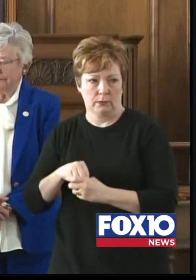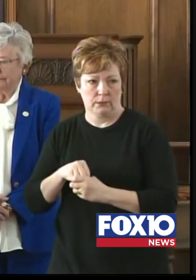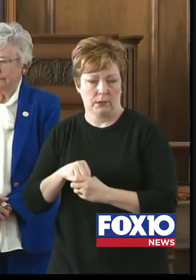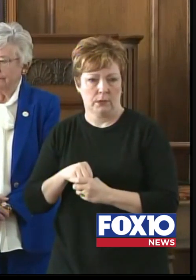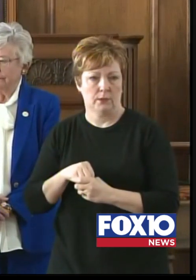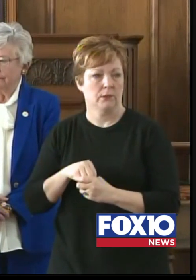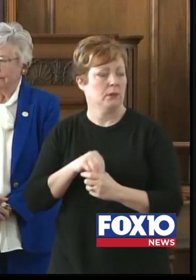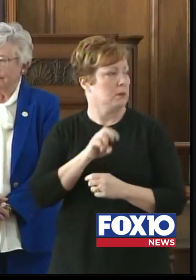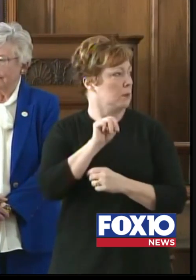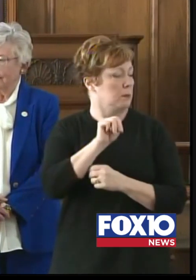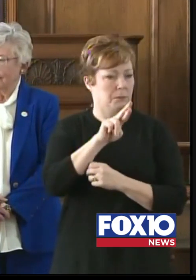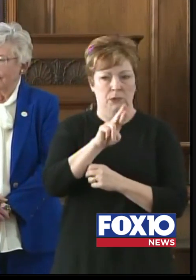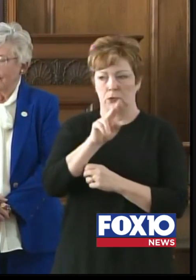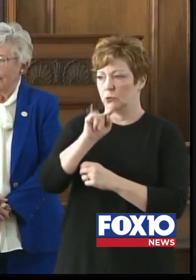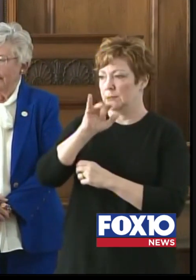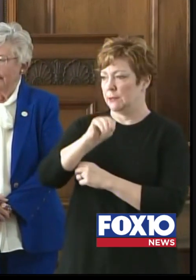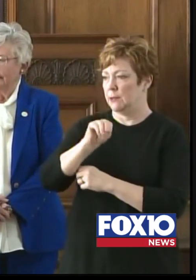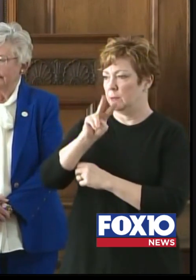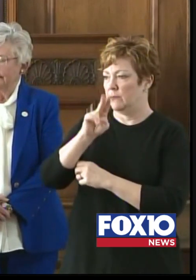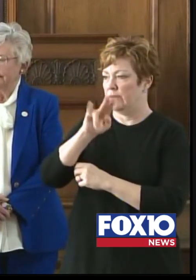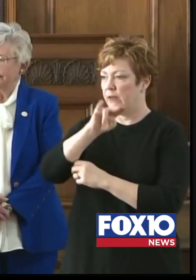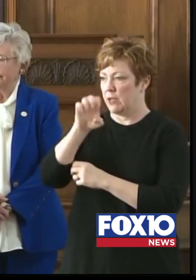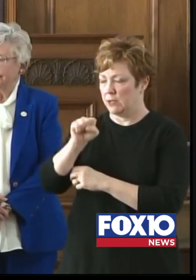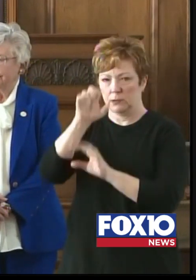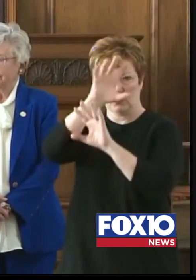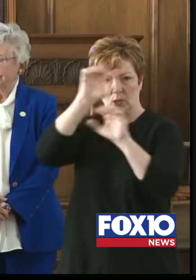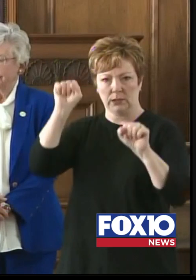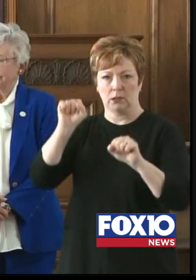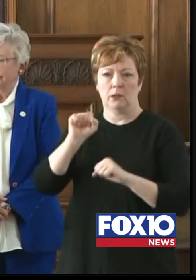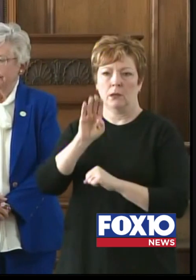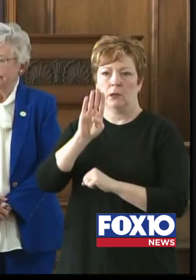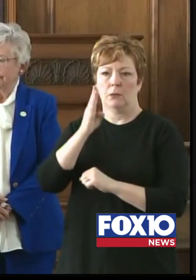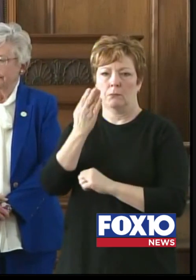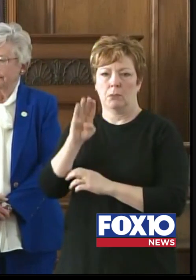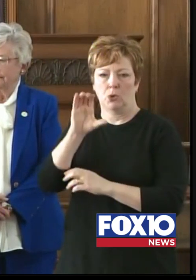including Mr. Tim Vines, President and CEO of Blue Cross,